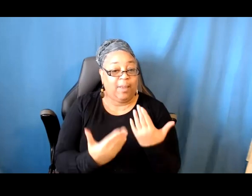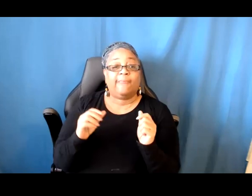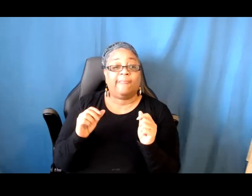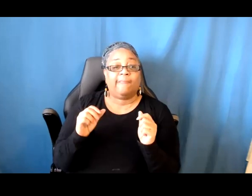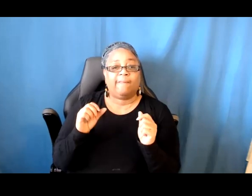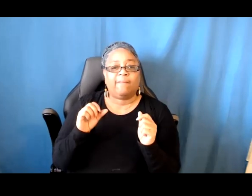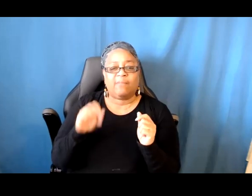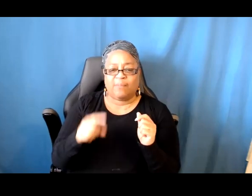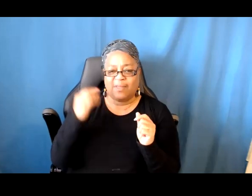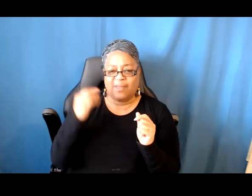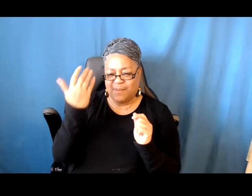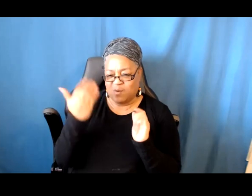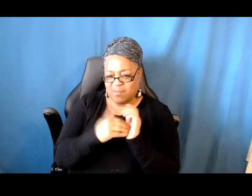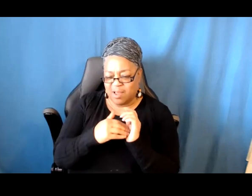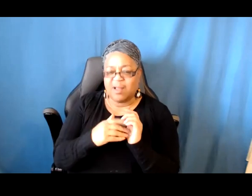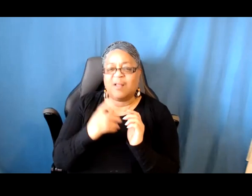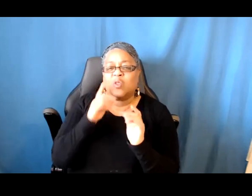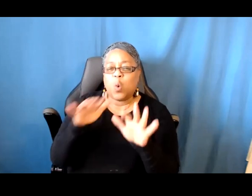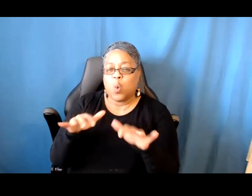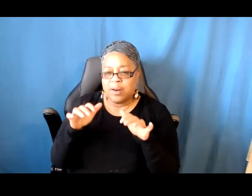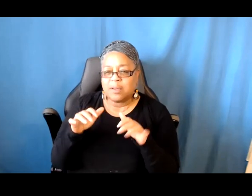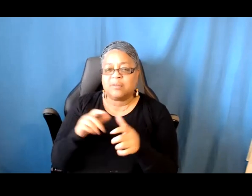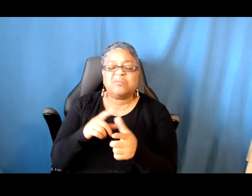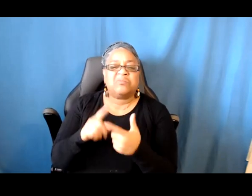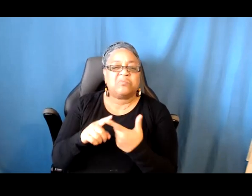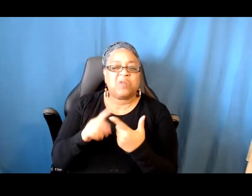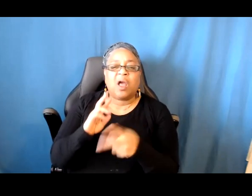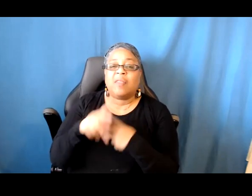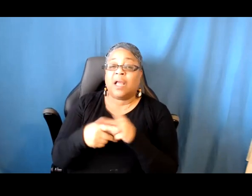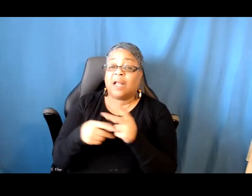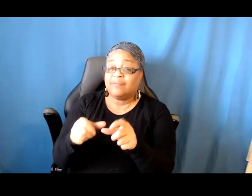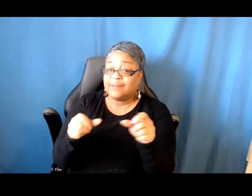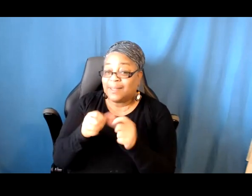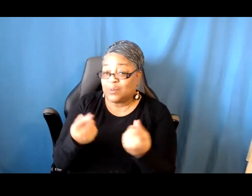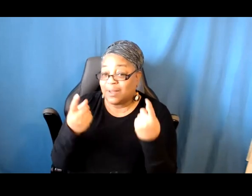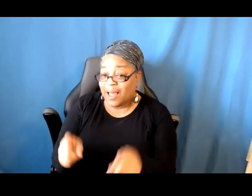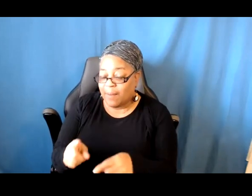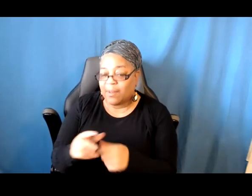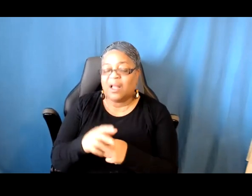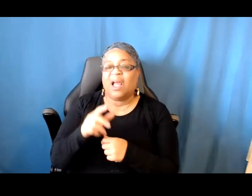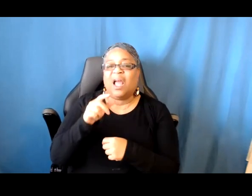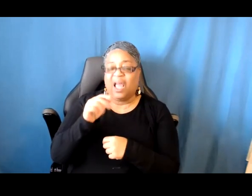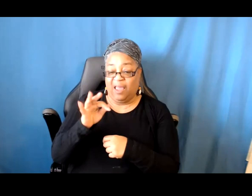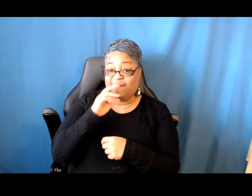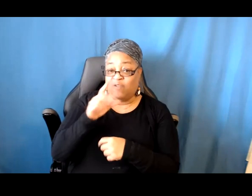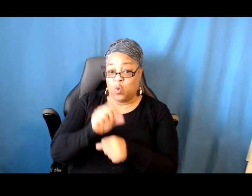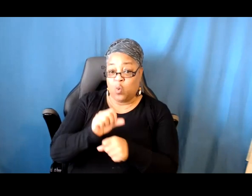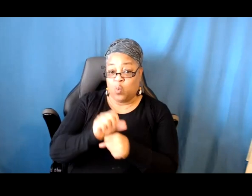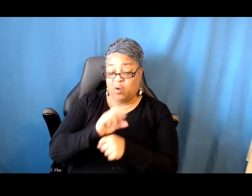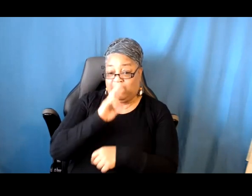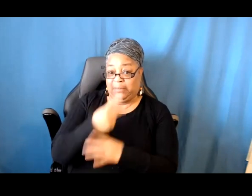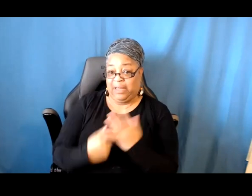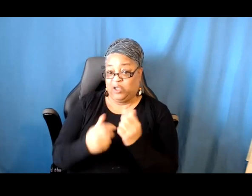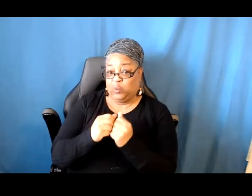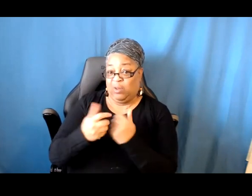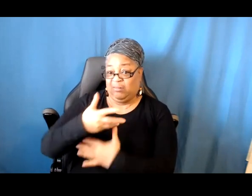might take place in. If your work really is engaging with the dynamics and, again, discourses of visual art, if